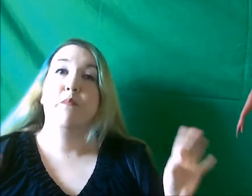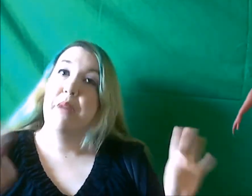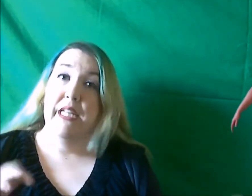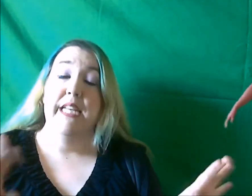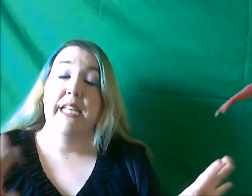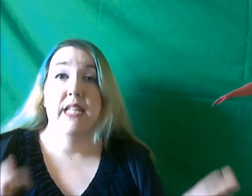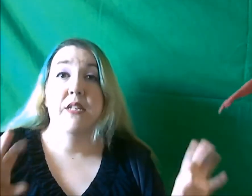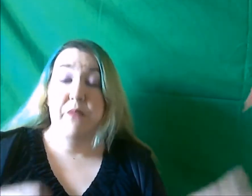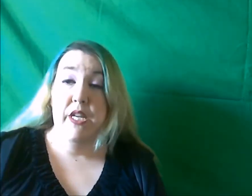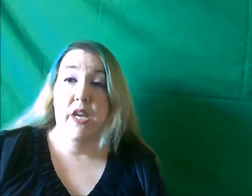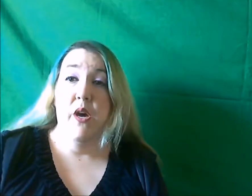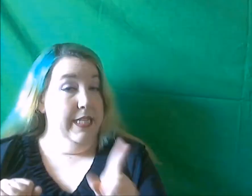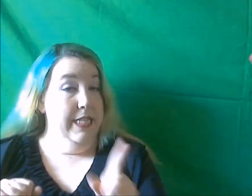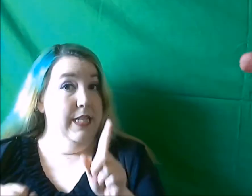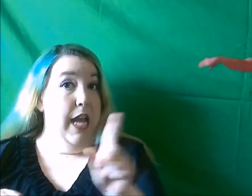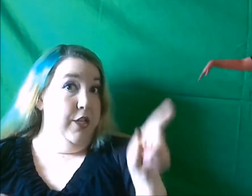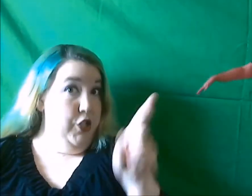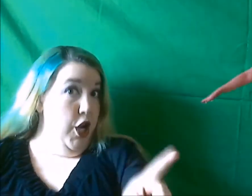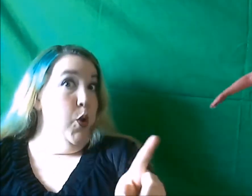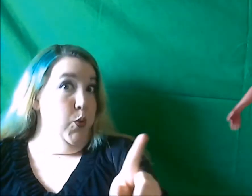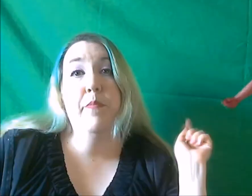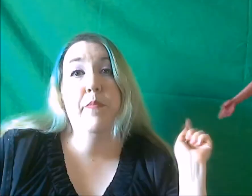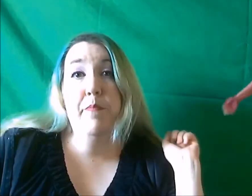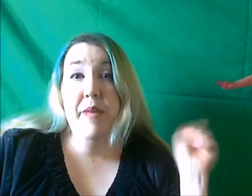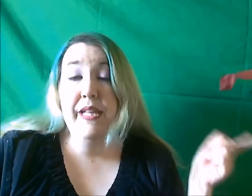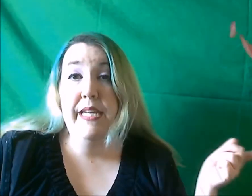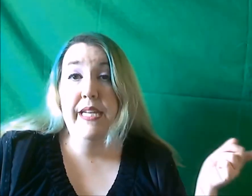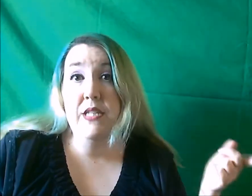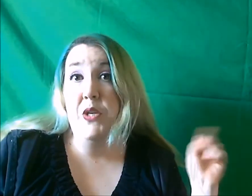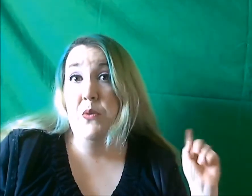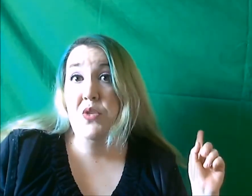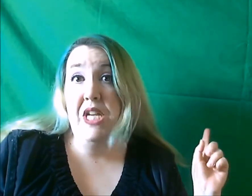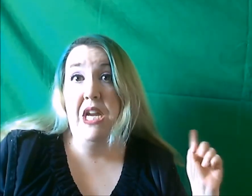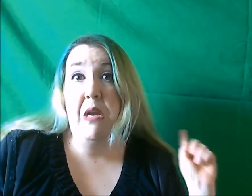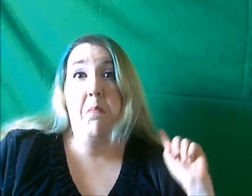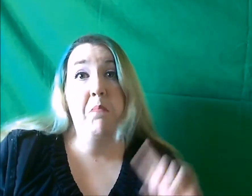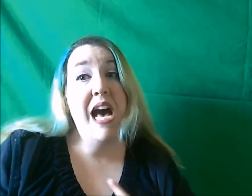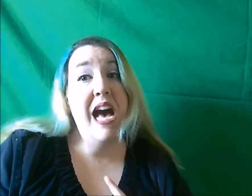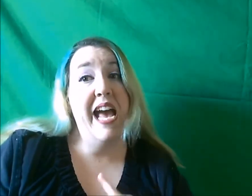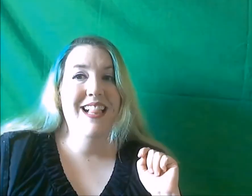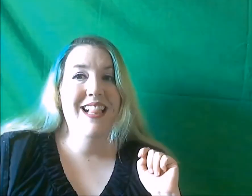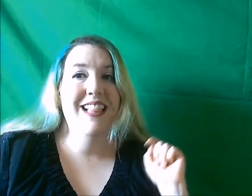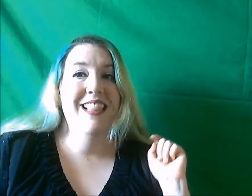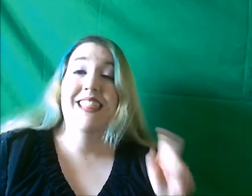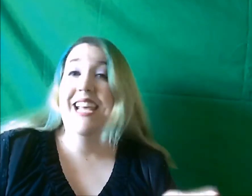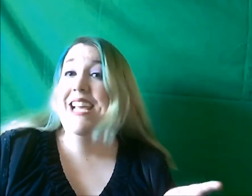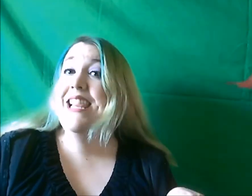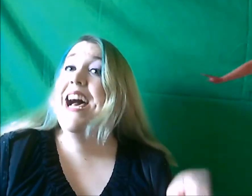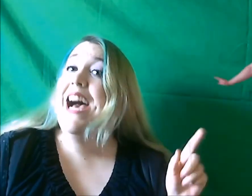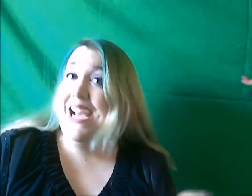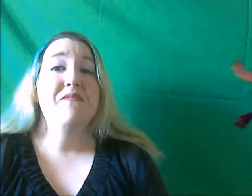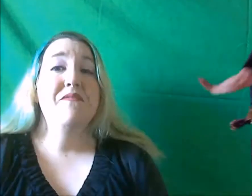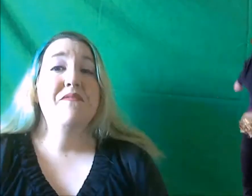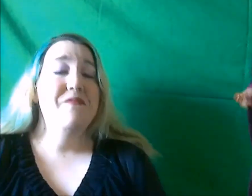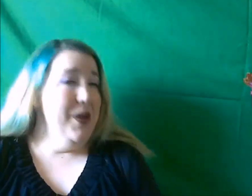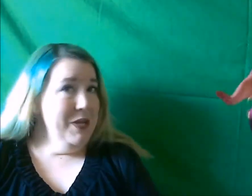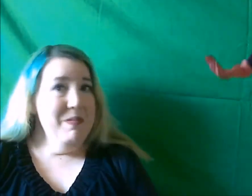dance video. I chose belly dancing routine by Layla Eisen. Very beautiful